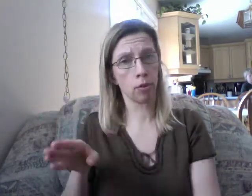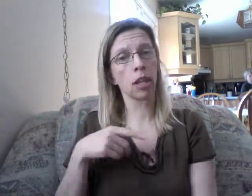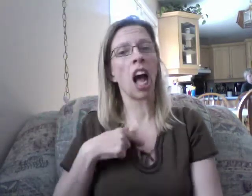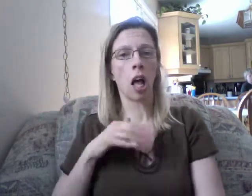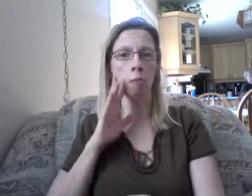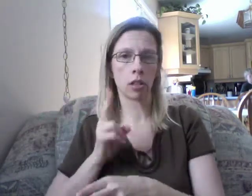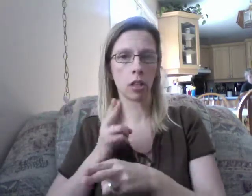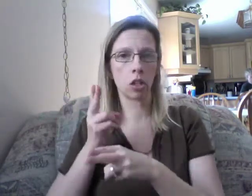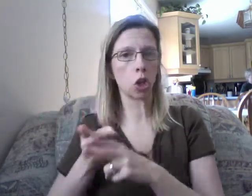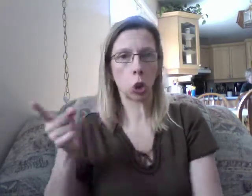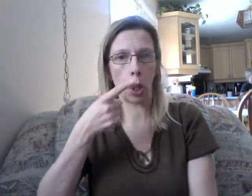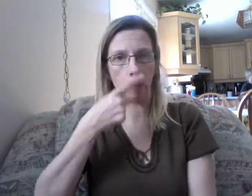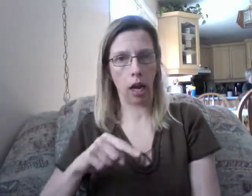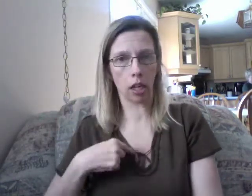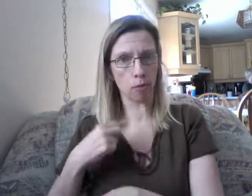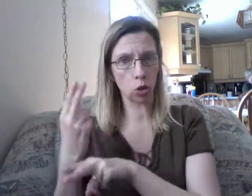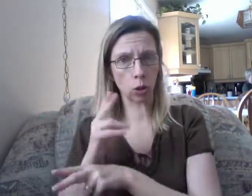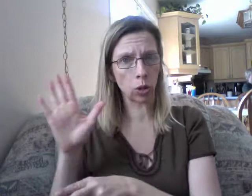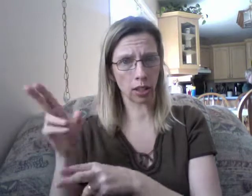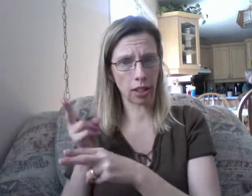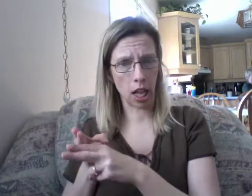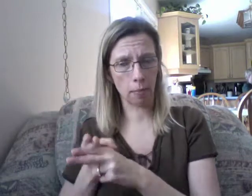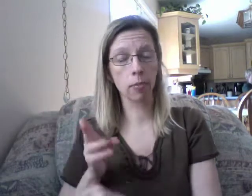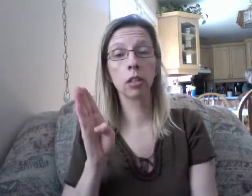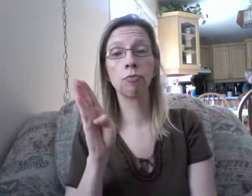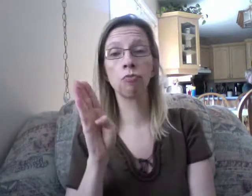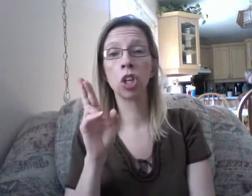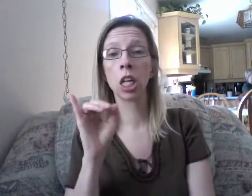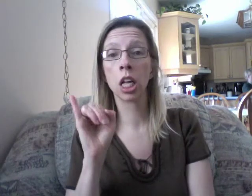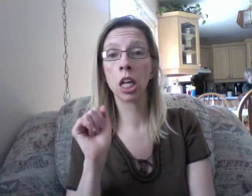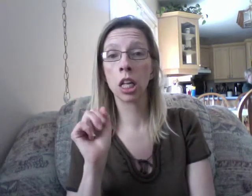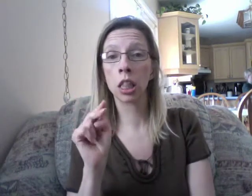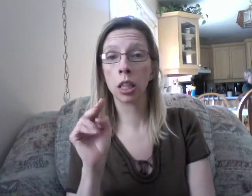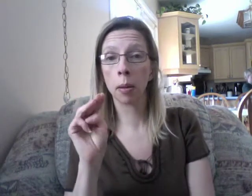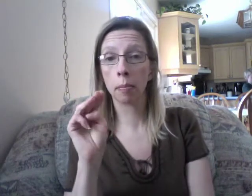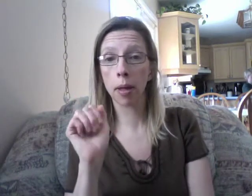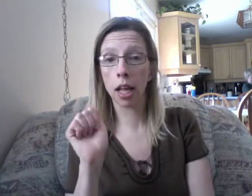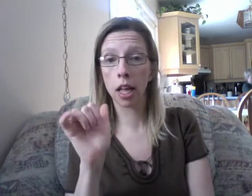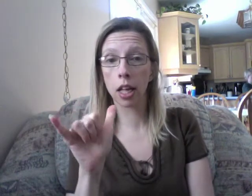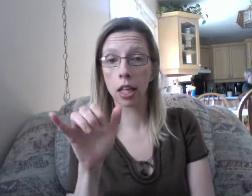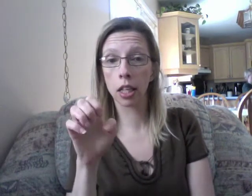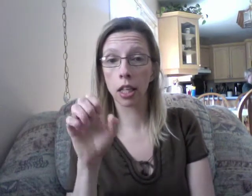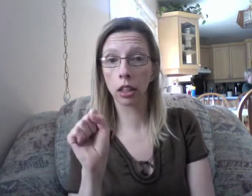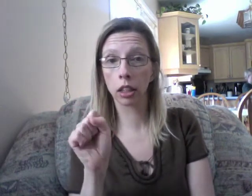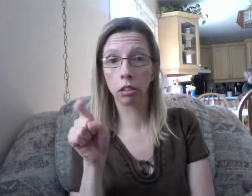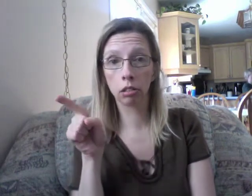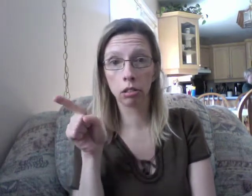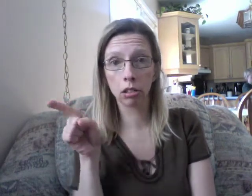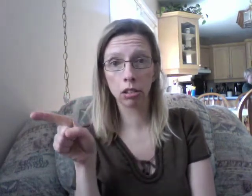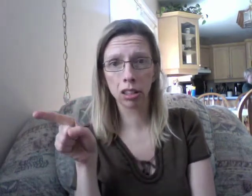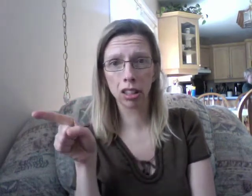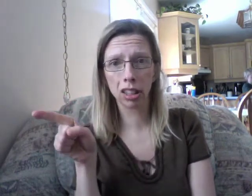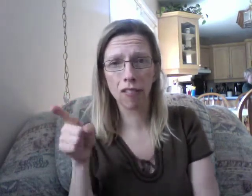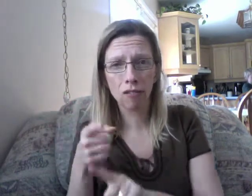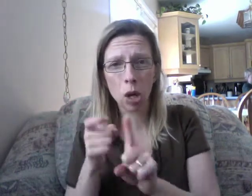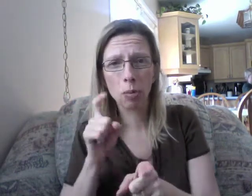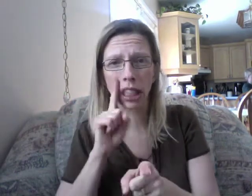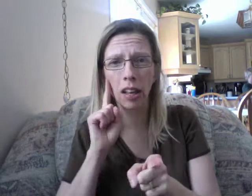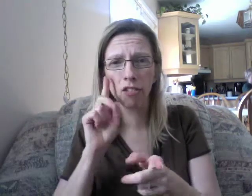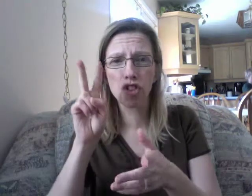Now's our chance. Let's go! No, wait. These stuff don't make sense. No one has ever been trying to. Why